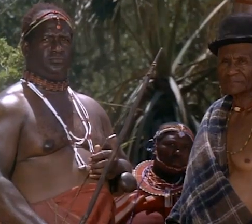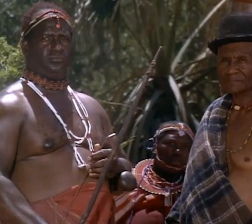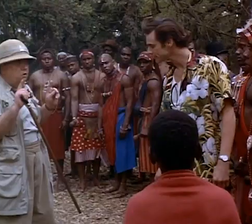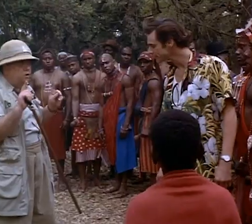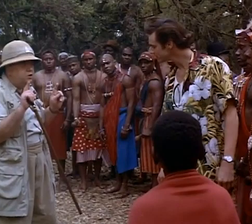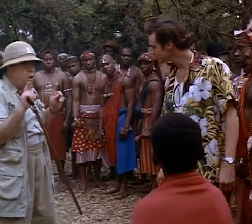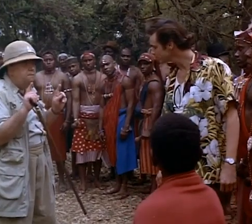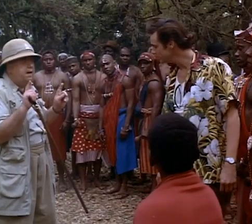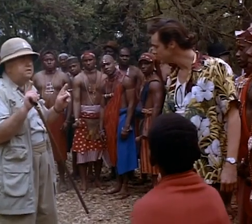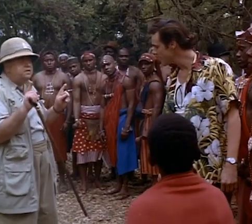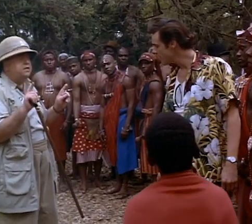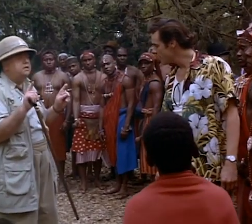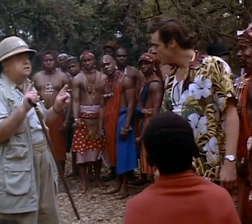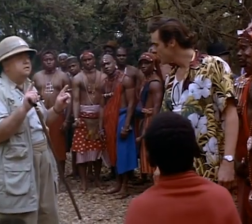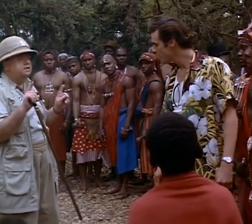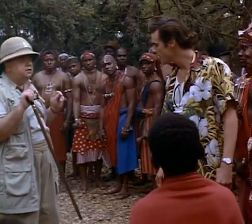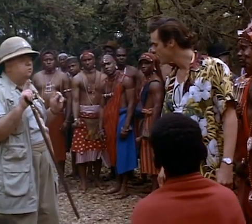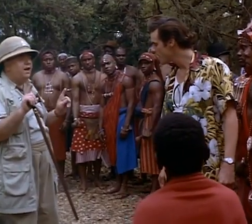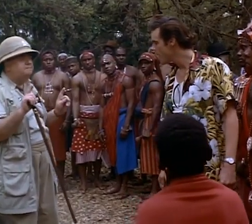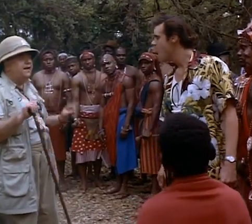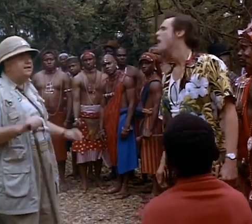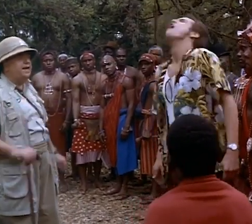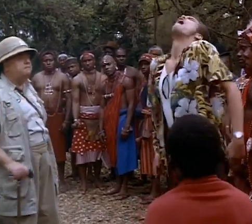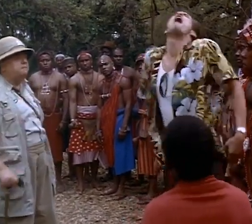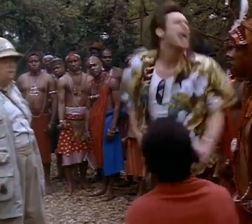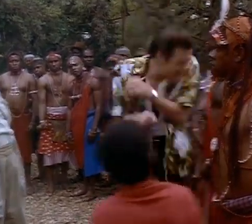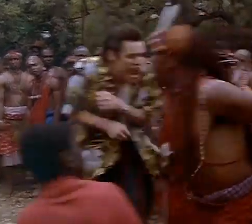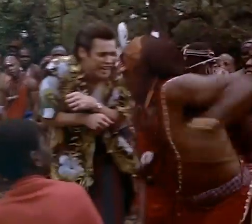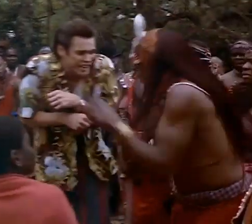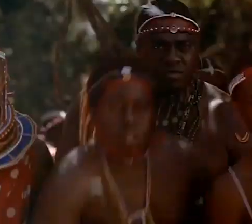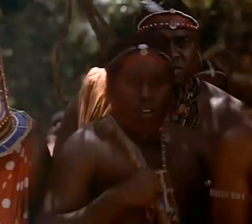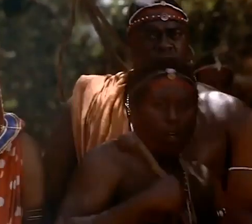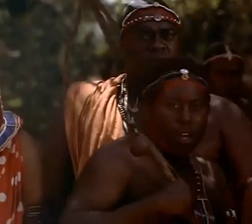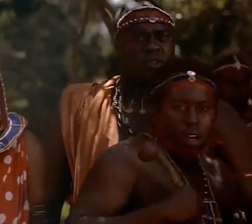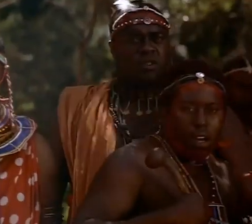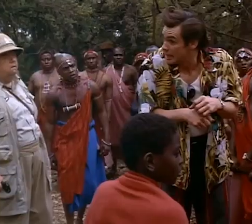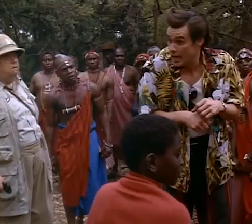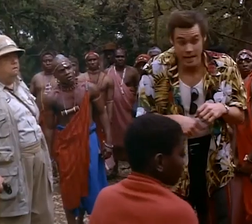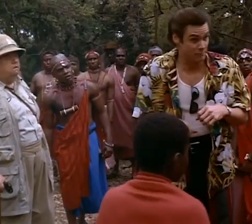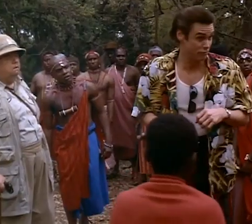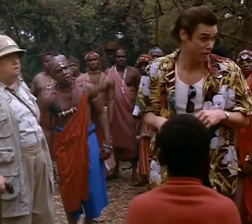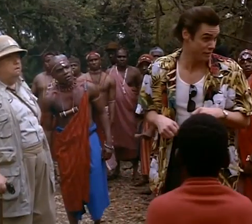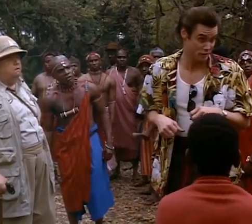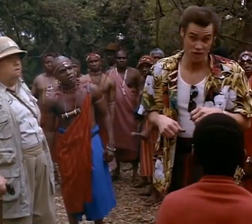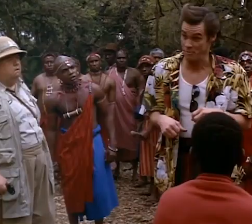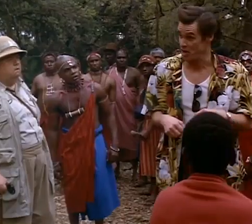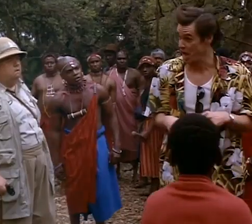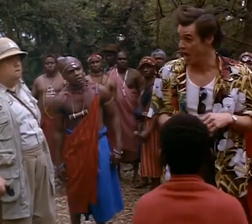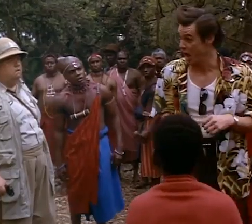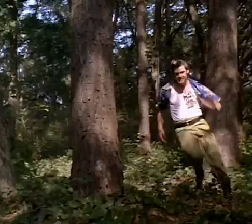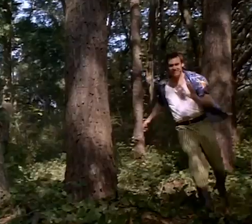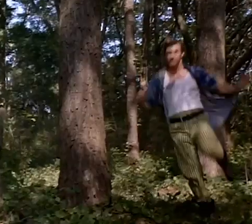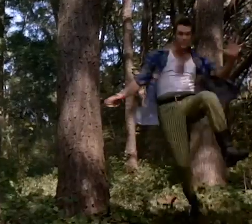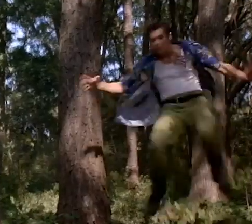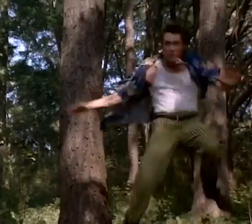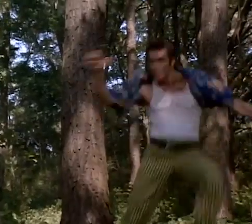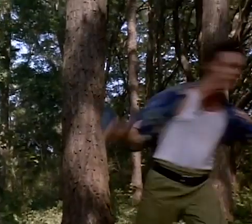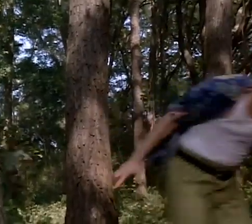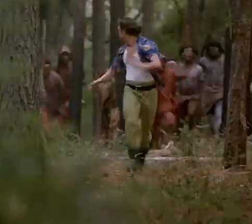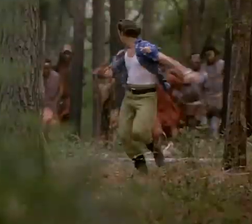where it didn't really make any sense. The story is not great, the acting is alright, and the only thing that had saved this film from being a dumb